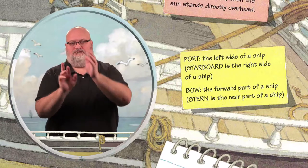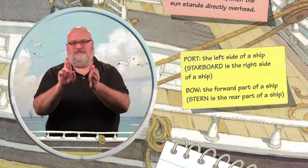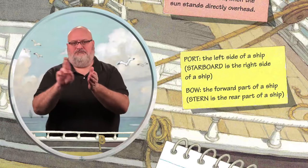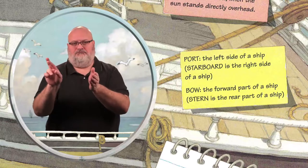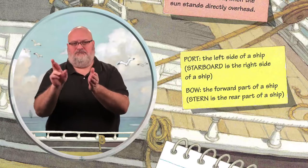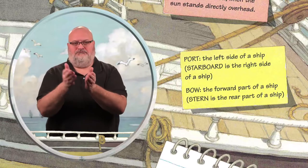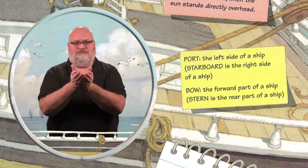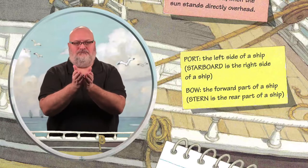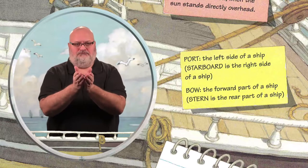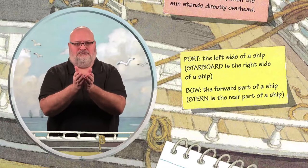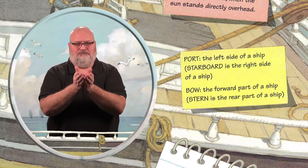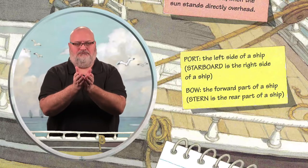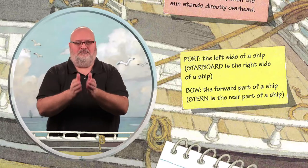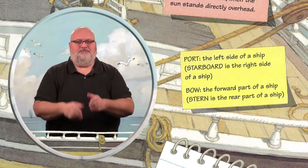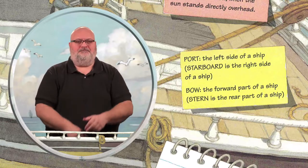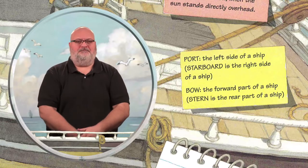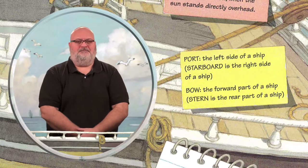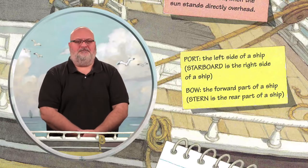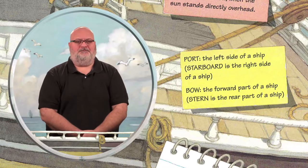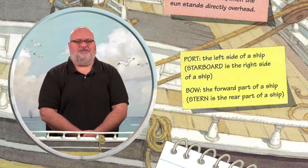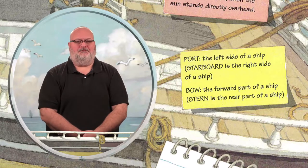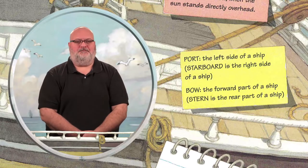Starboard is the right side of a ship.